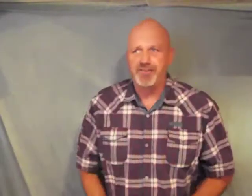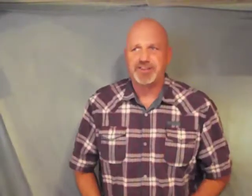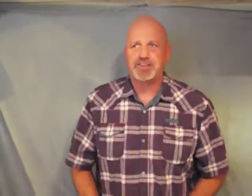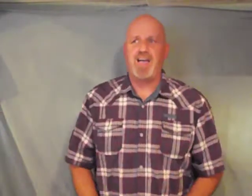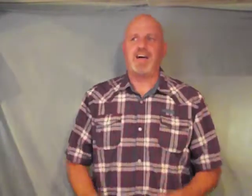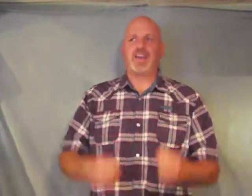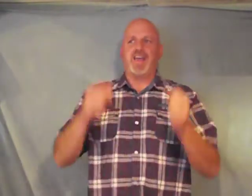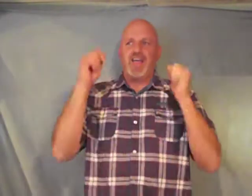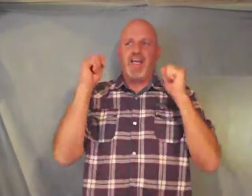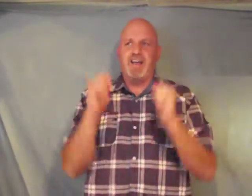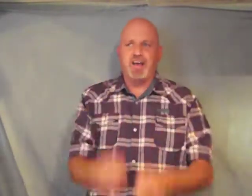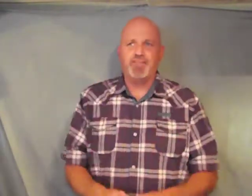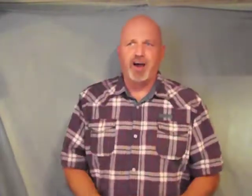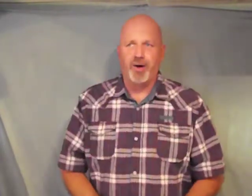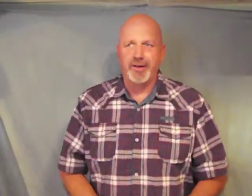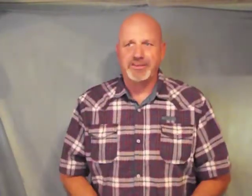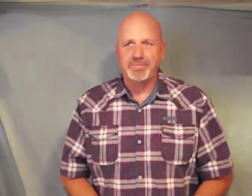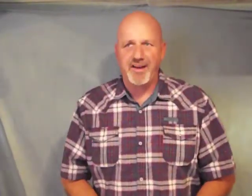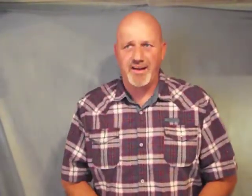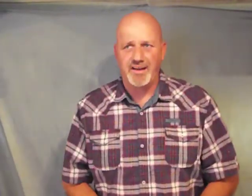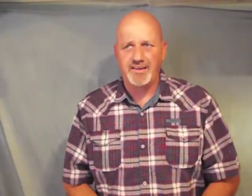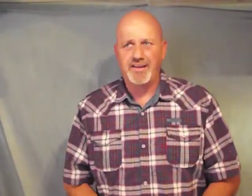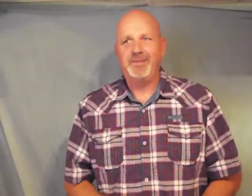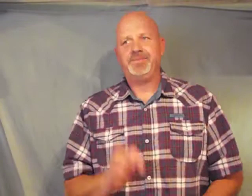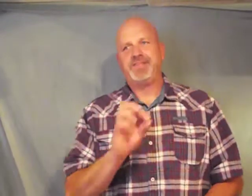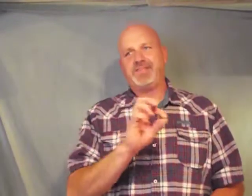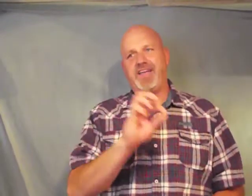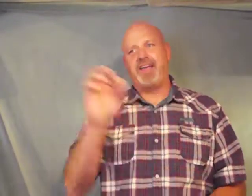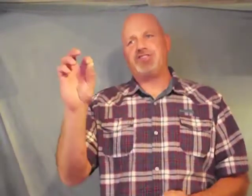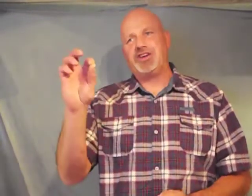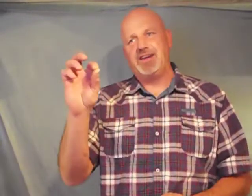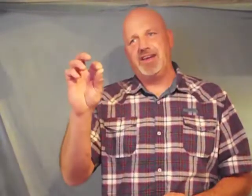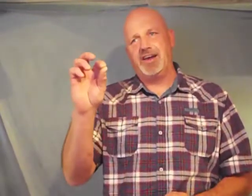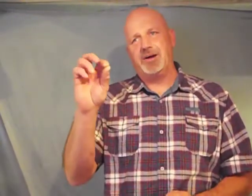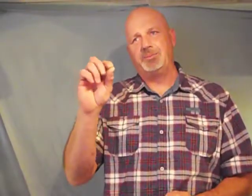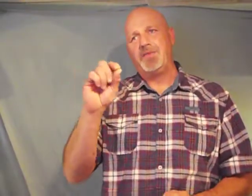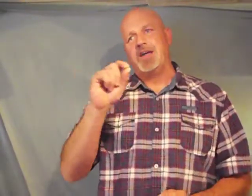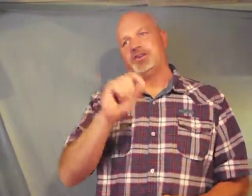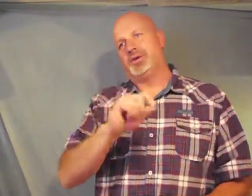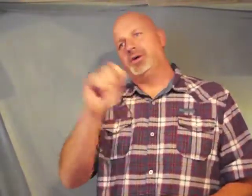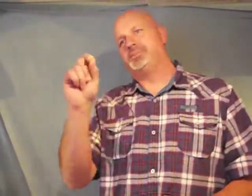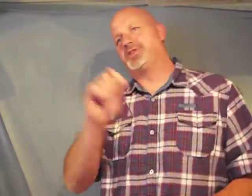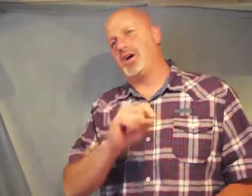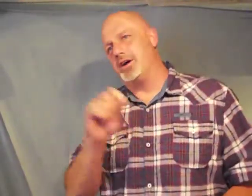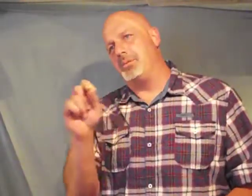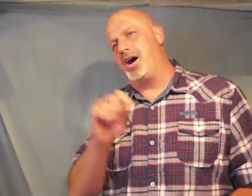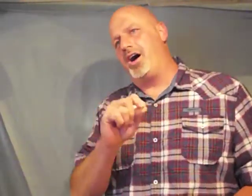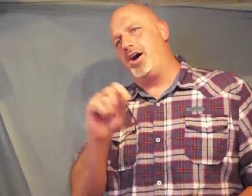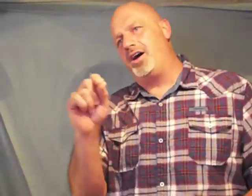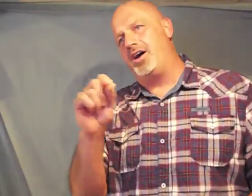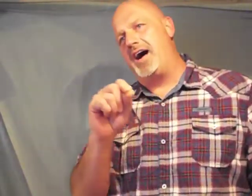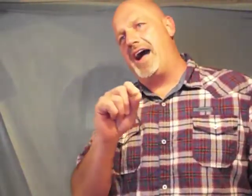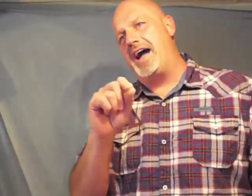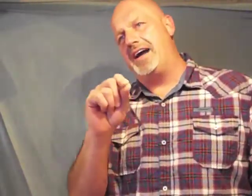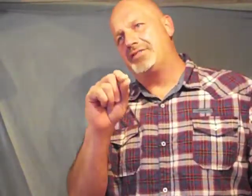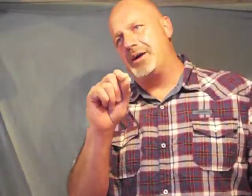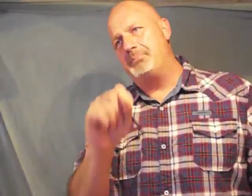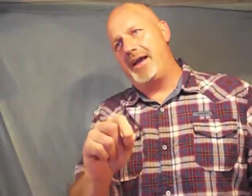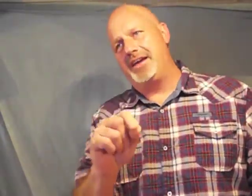the son and of the holy spirit teaching them to observe all I have commanded